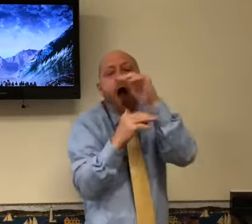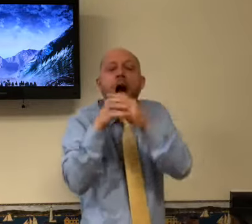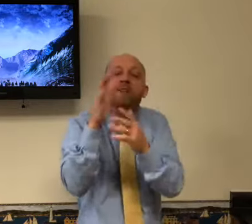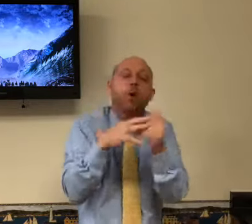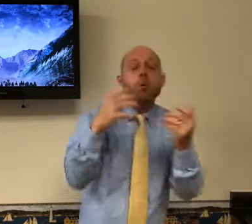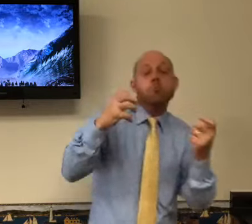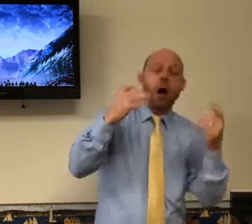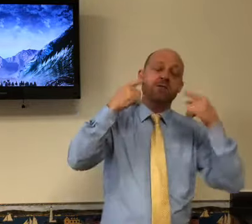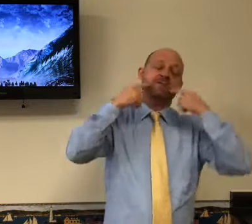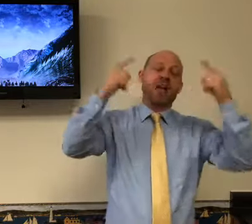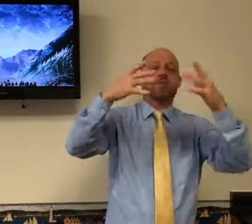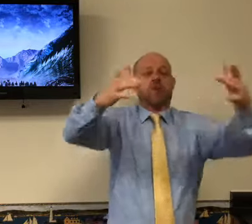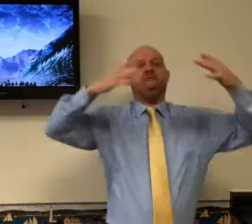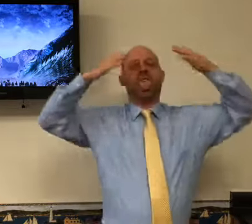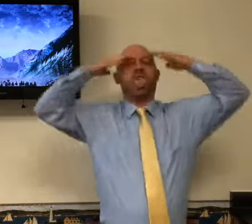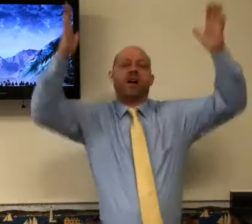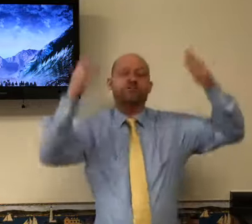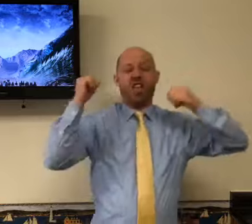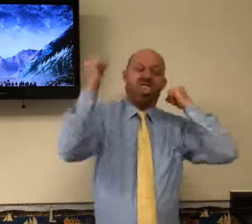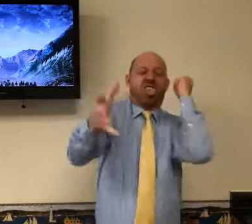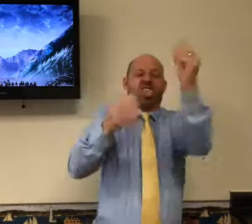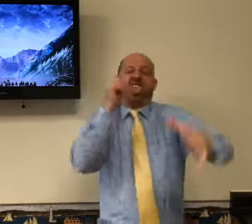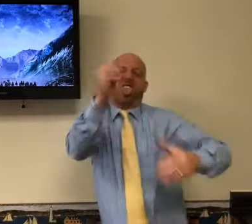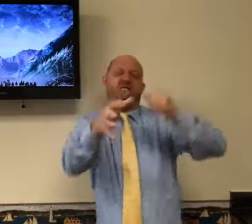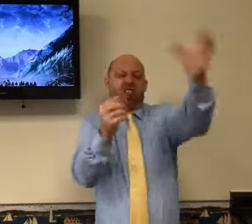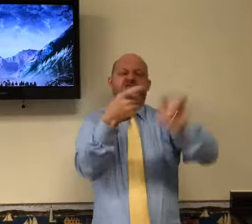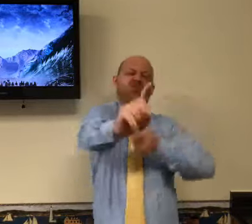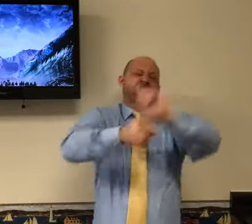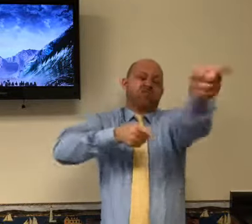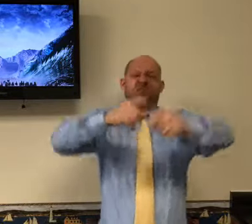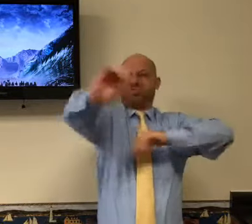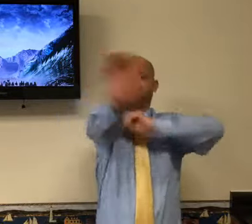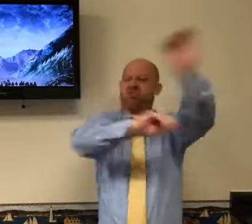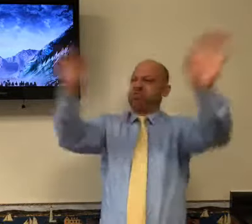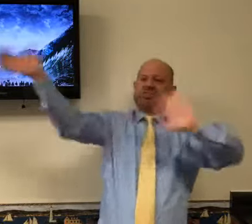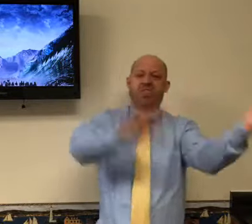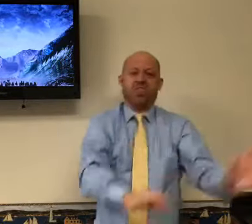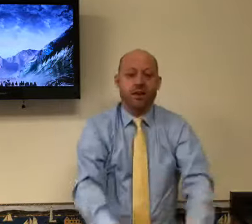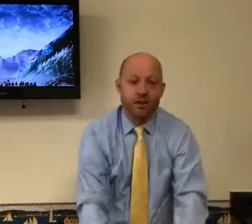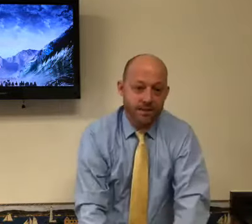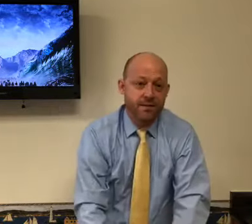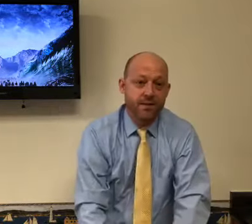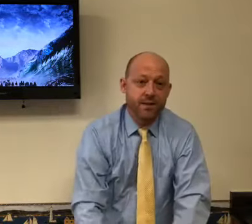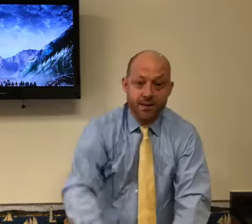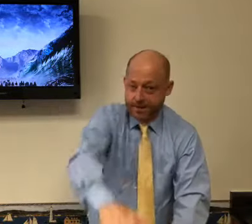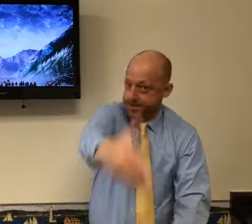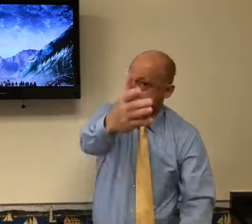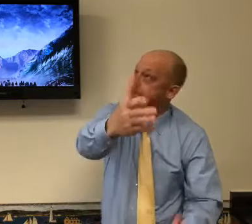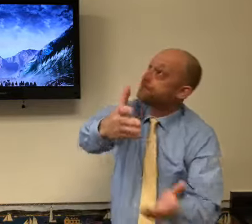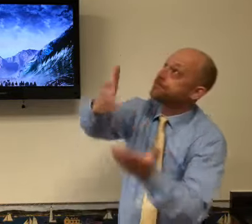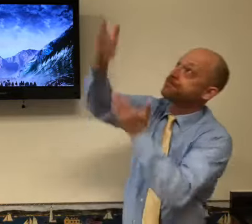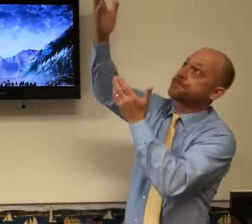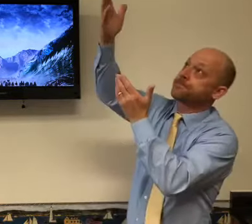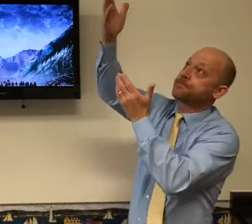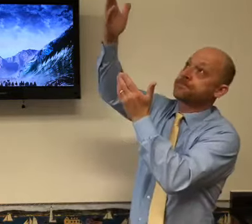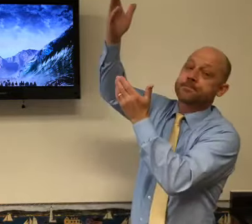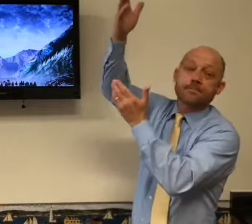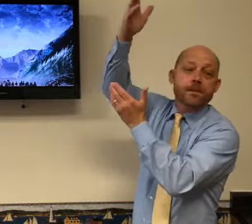is not comparable to what he went through. We are so comfortable, and you know, the deaf people, we get on there, and we tell everybody what we think they should